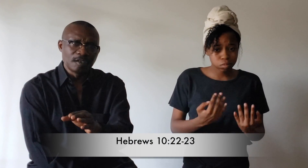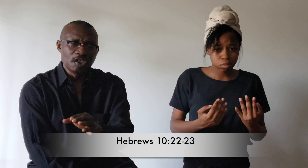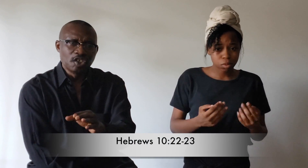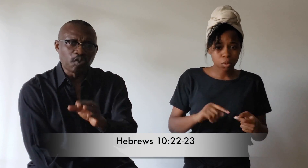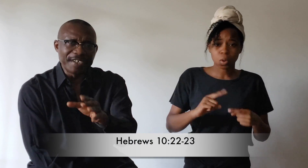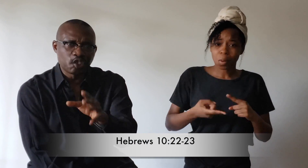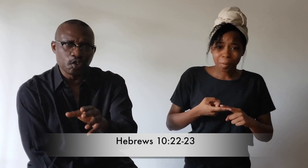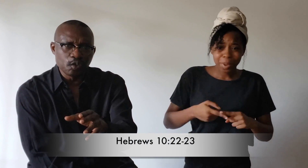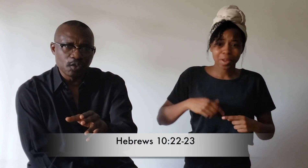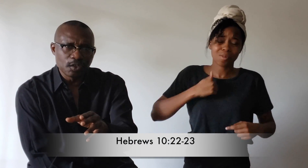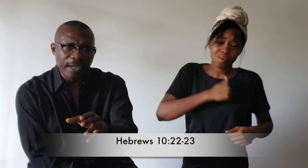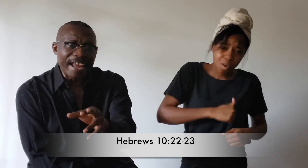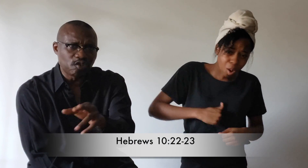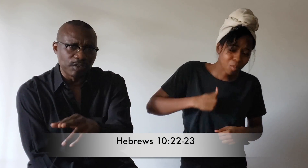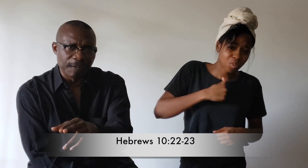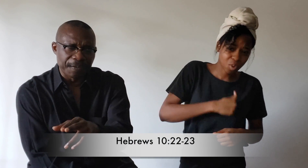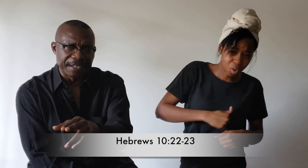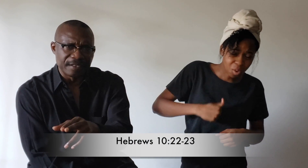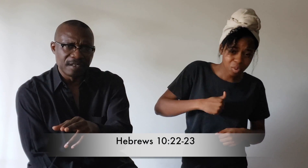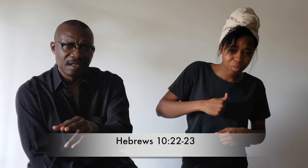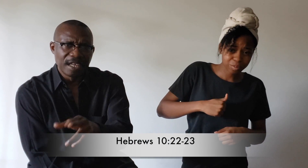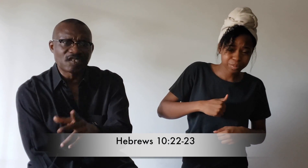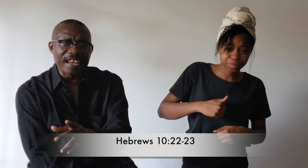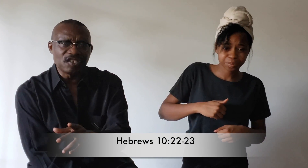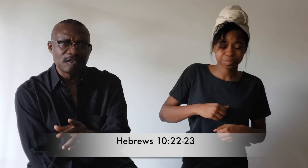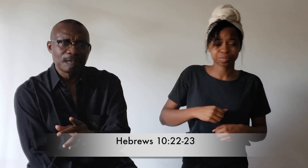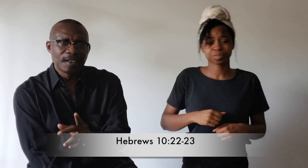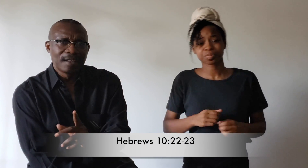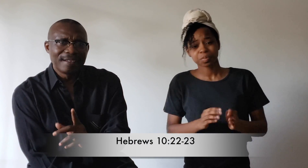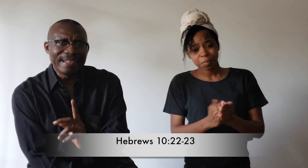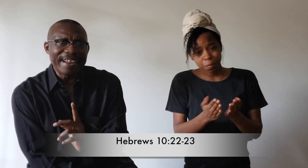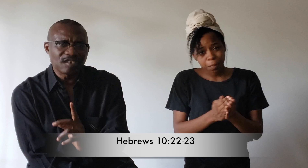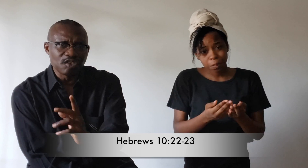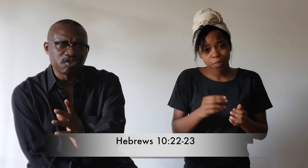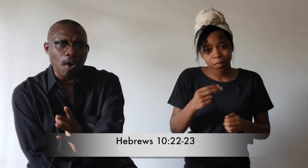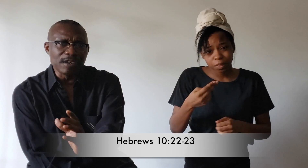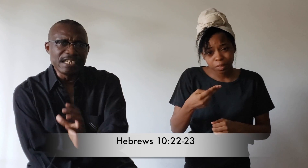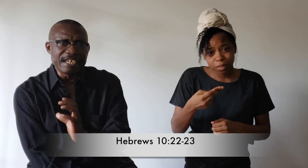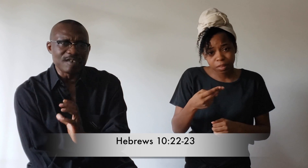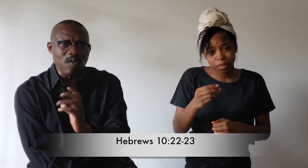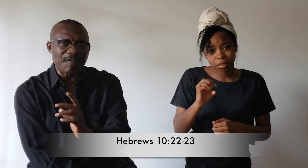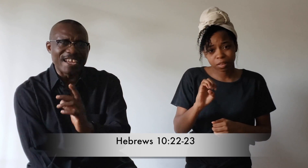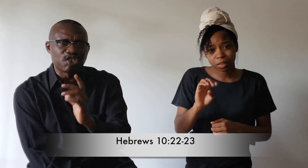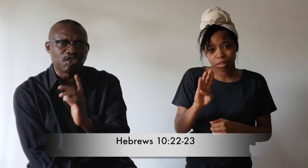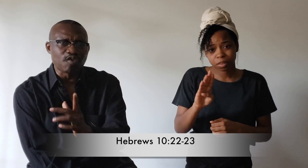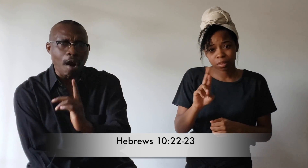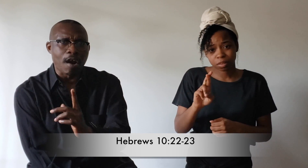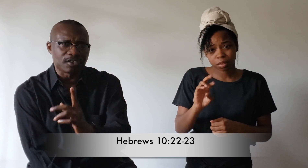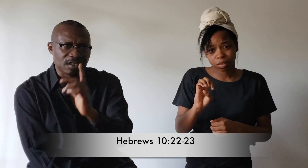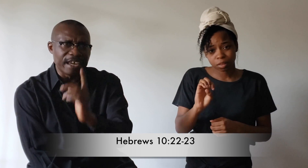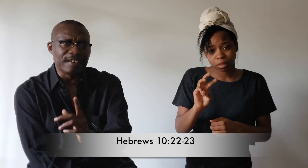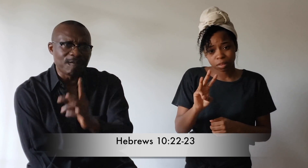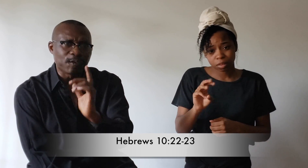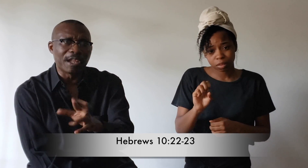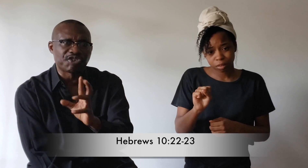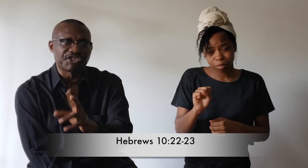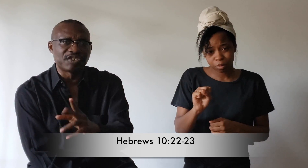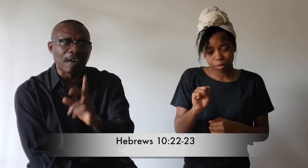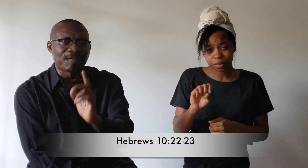22 and 23. It says, let us draw near with a true heart in full assurance of